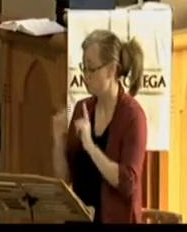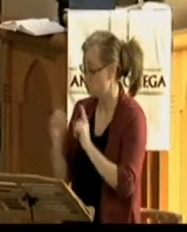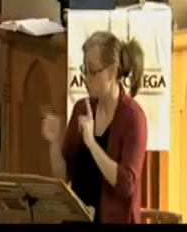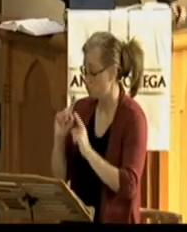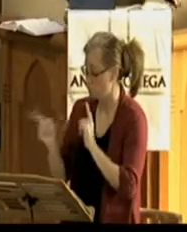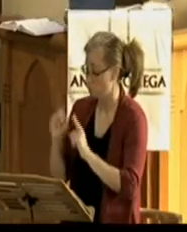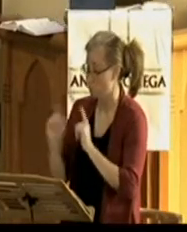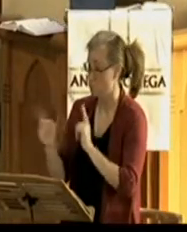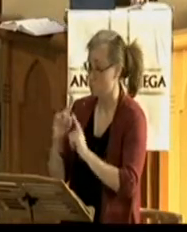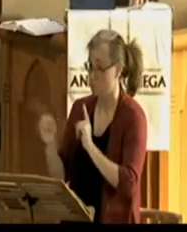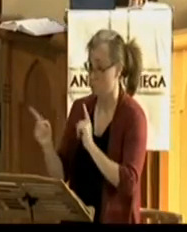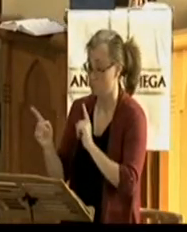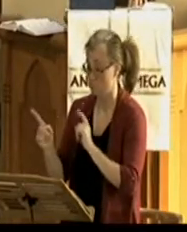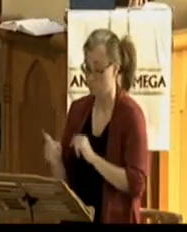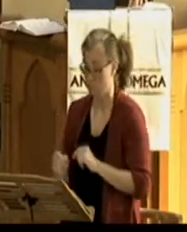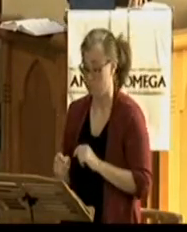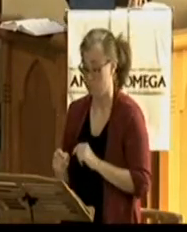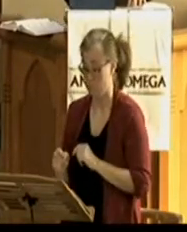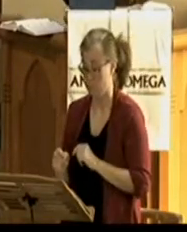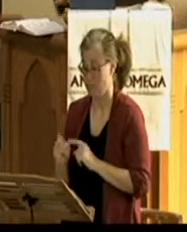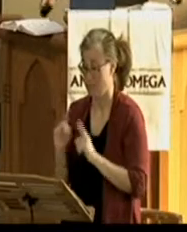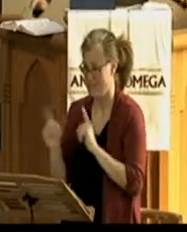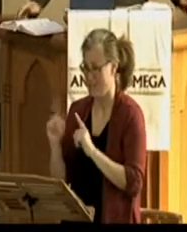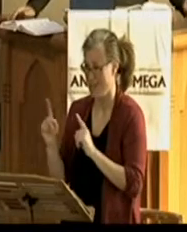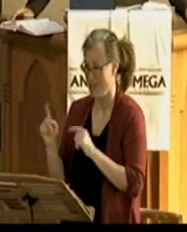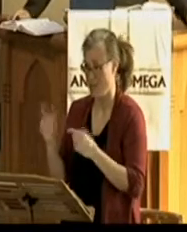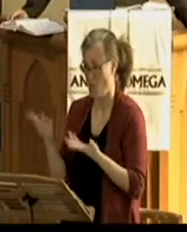Others in history like the Harvard lawyer Simon Greenleaf.